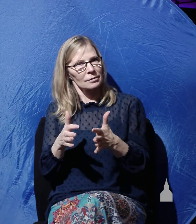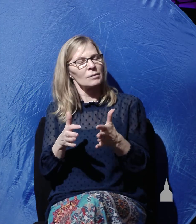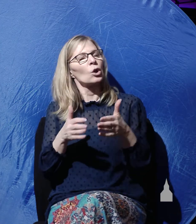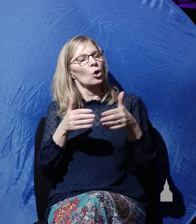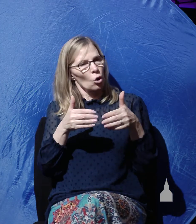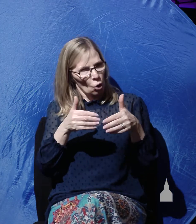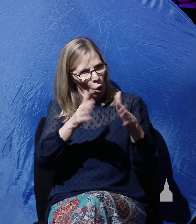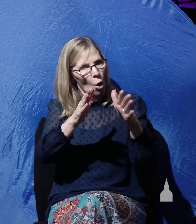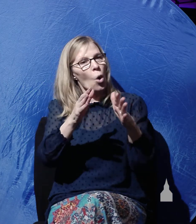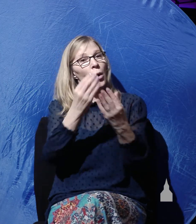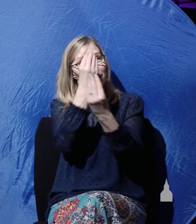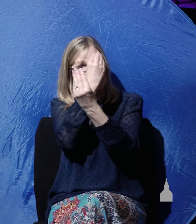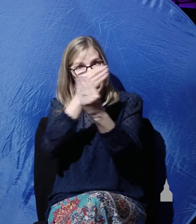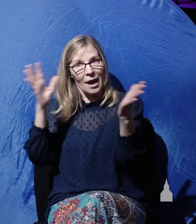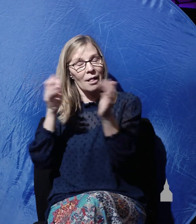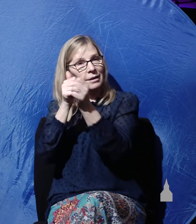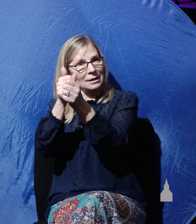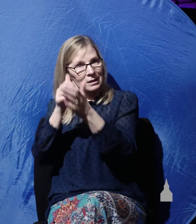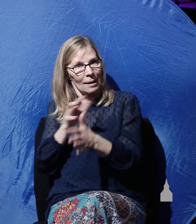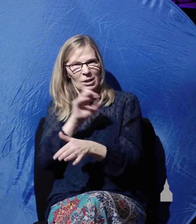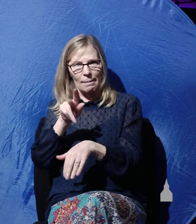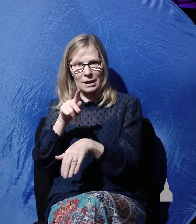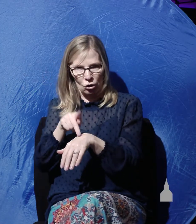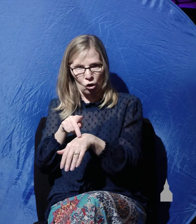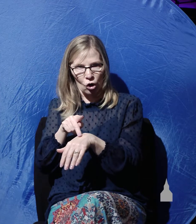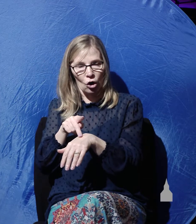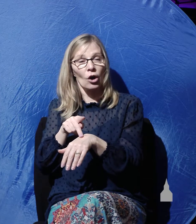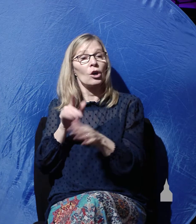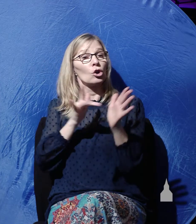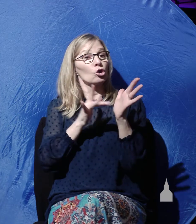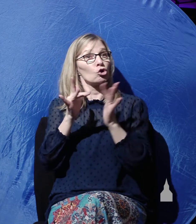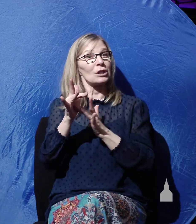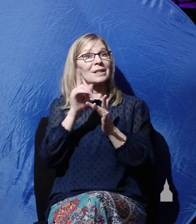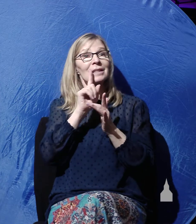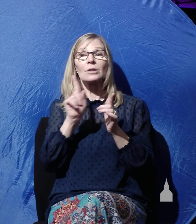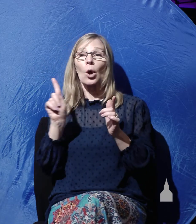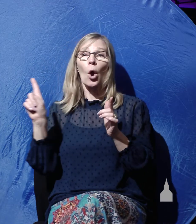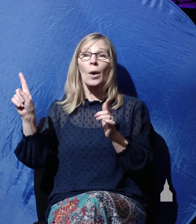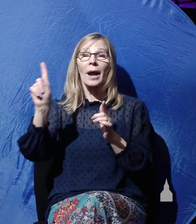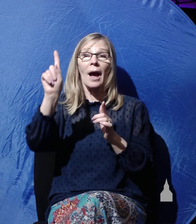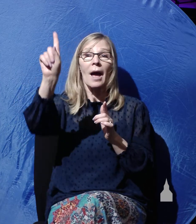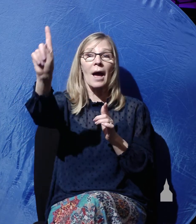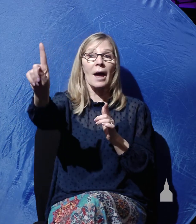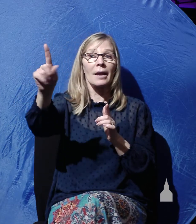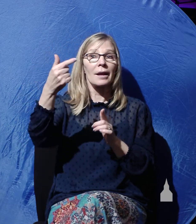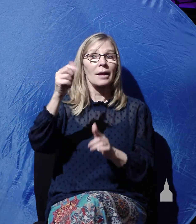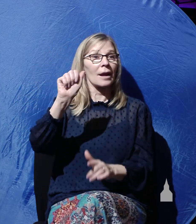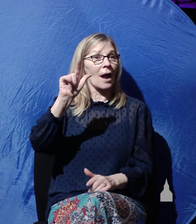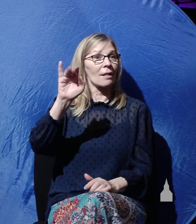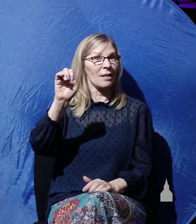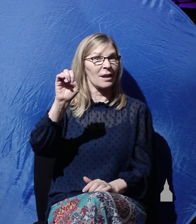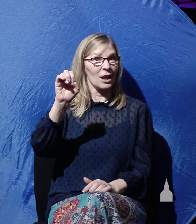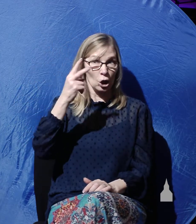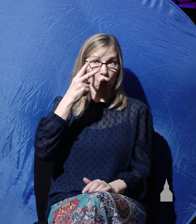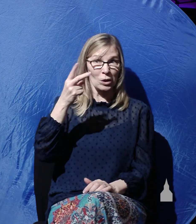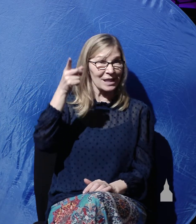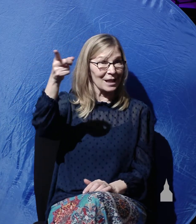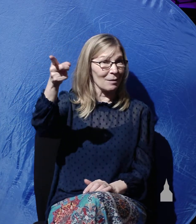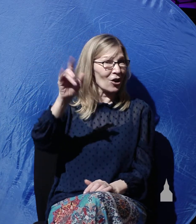tell his disciples and Peter, he's going ahead of you to Galilee. There you'll see him just as he told you. Now,